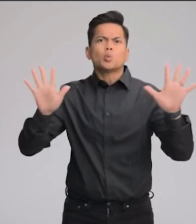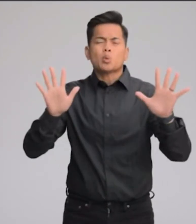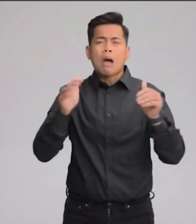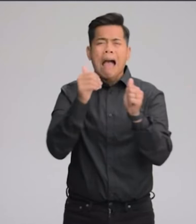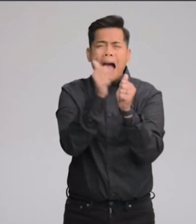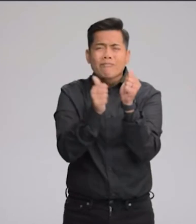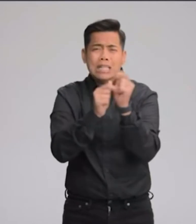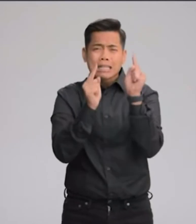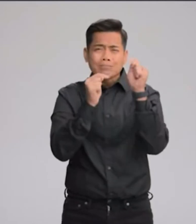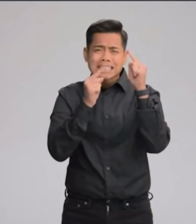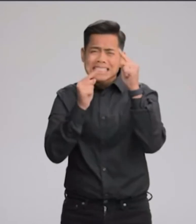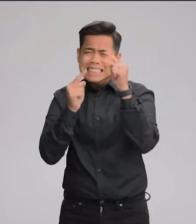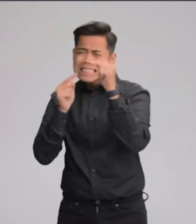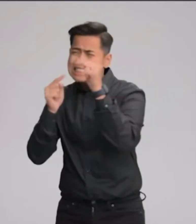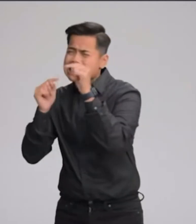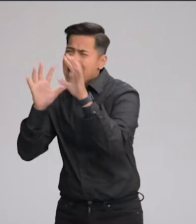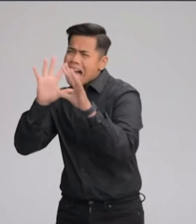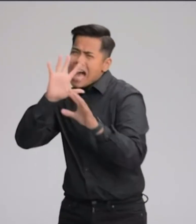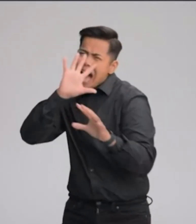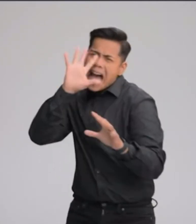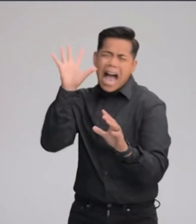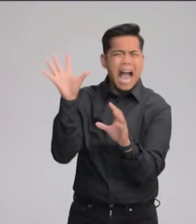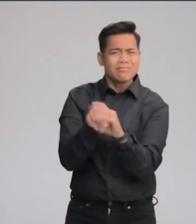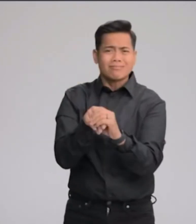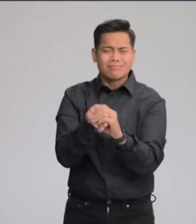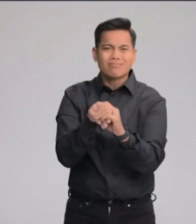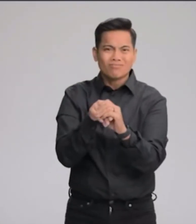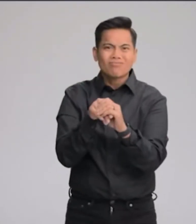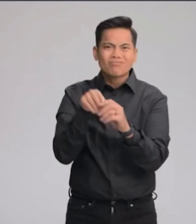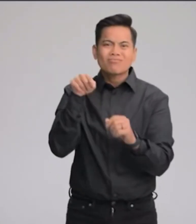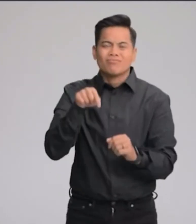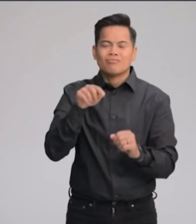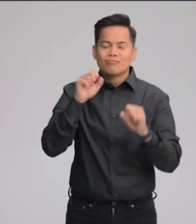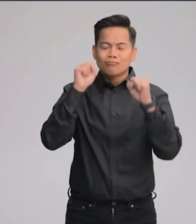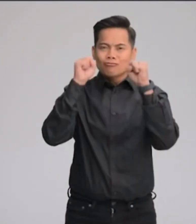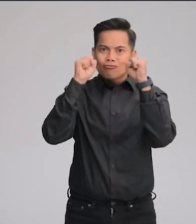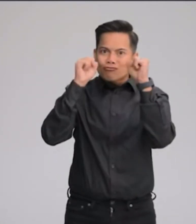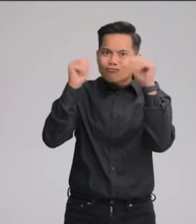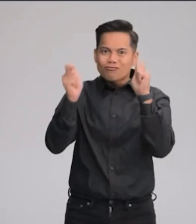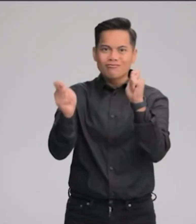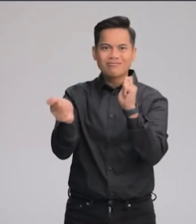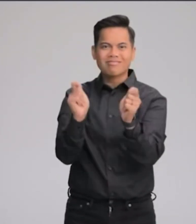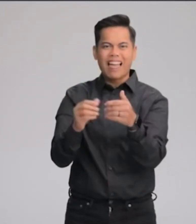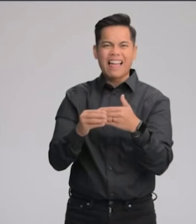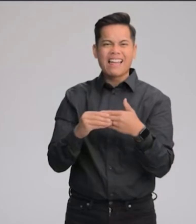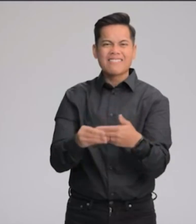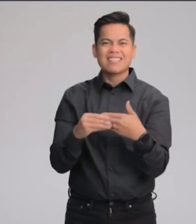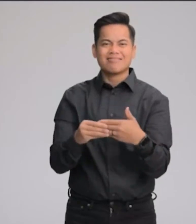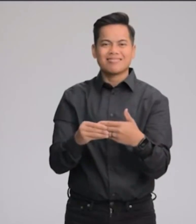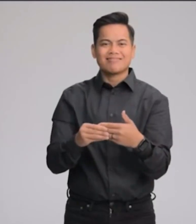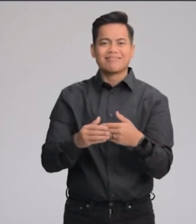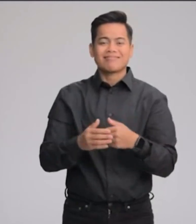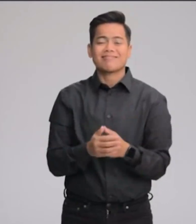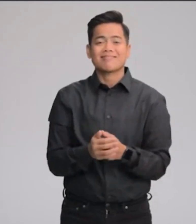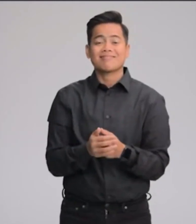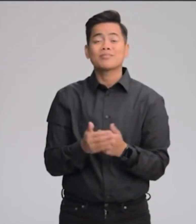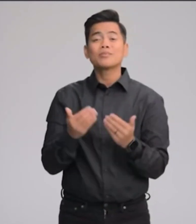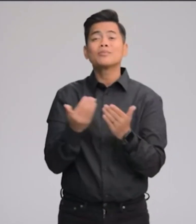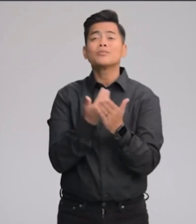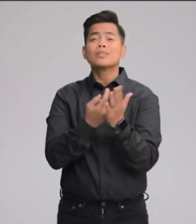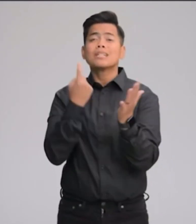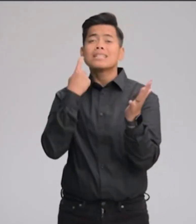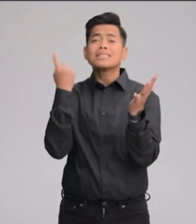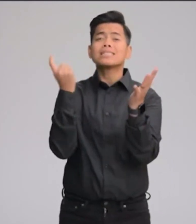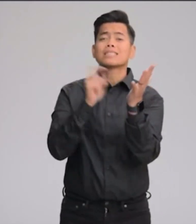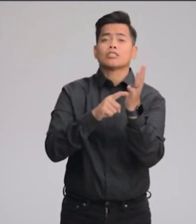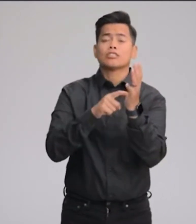of every pixel in the main camera and unlocking incredible editing flexibility. The new sensor has a different